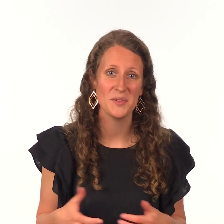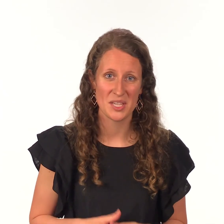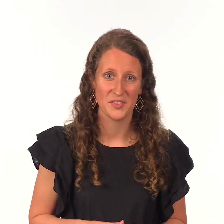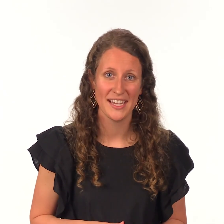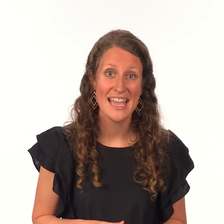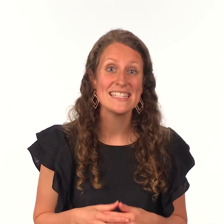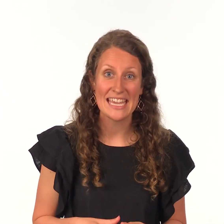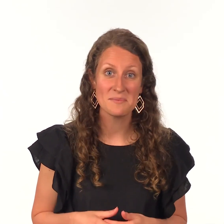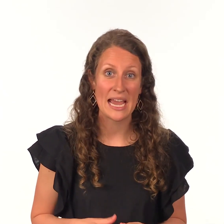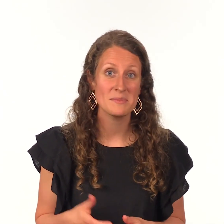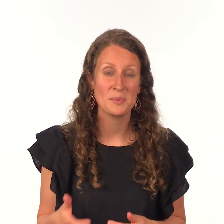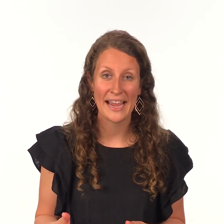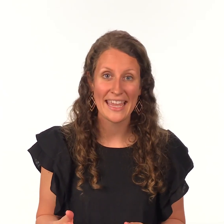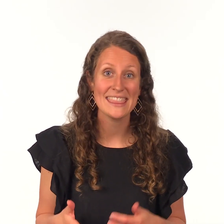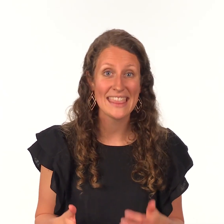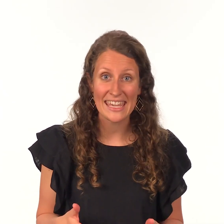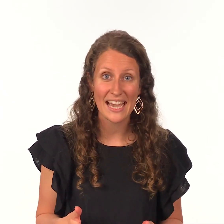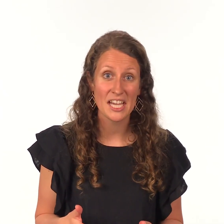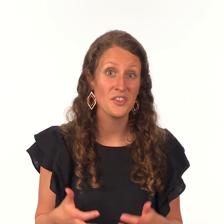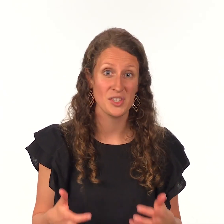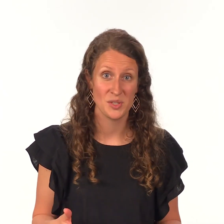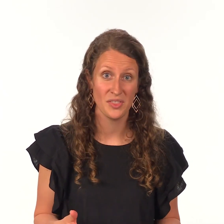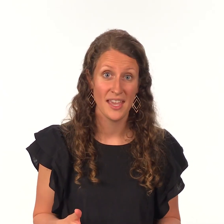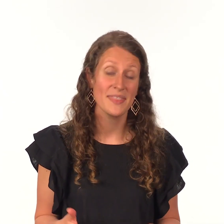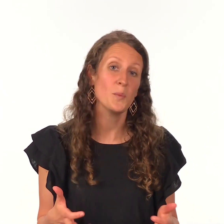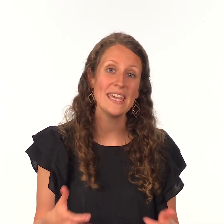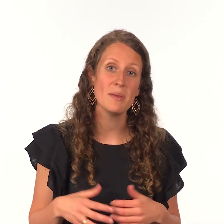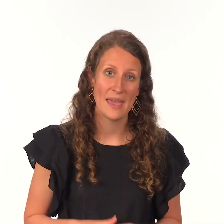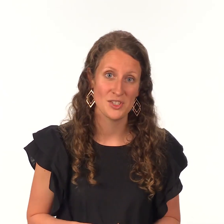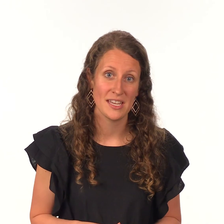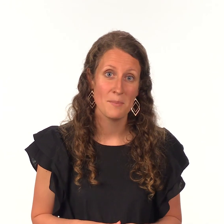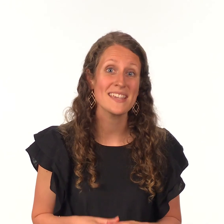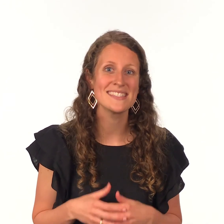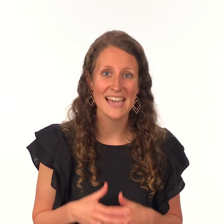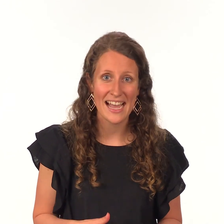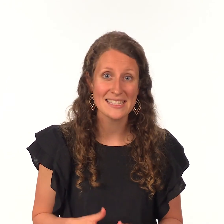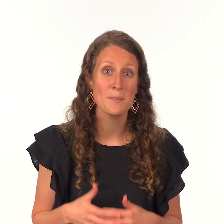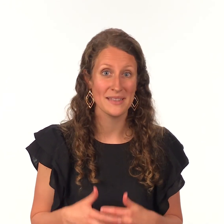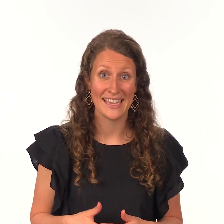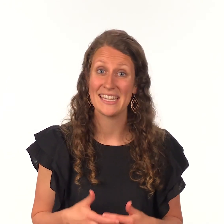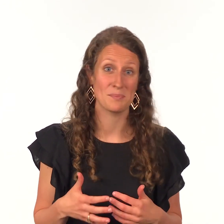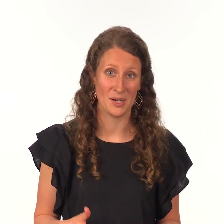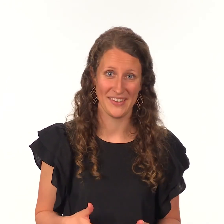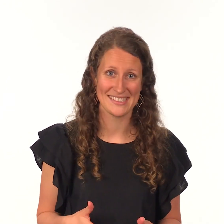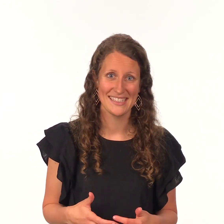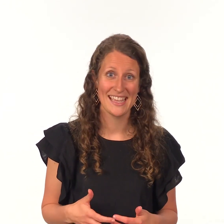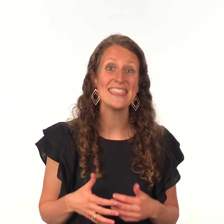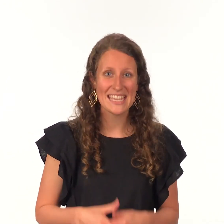is over take some time to pray and thank god for the truth that we can be patient because god's plan is perfect thanks